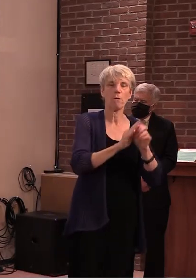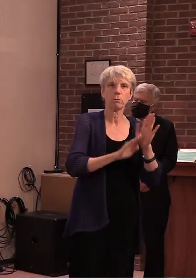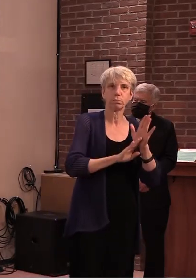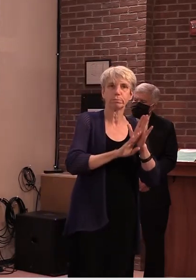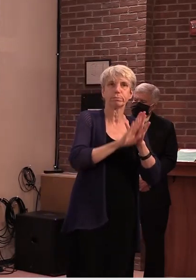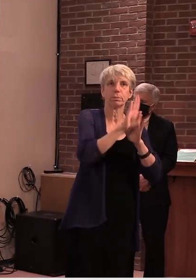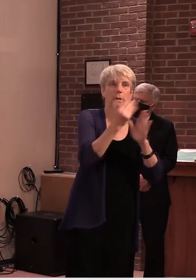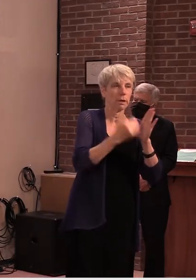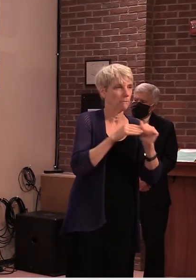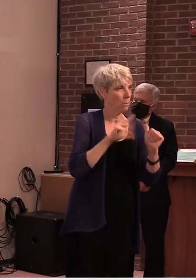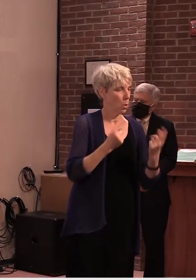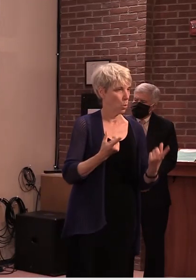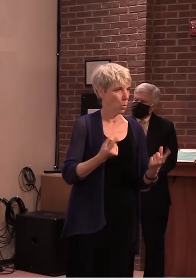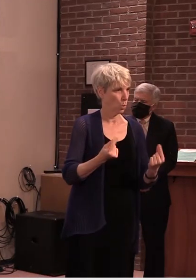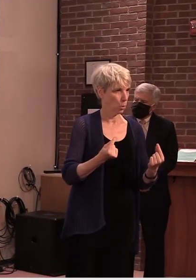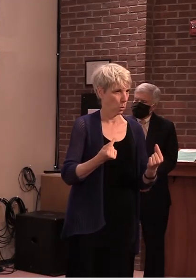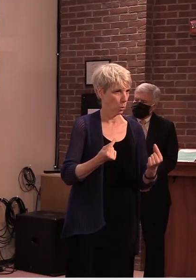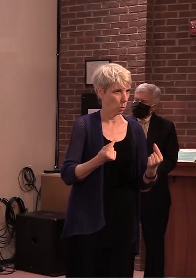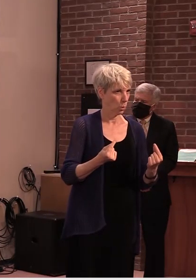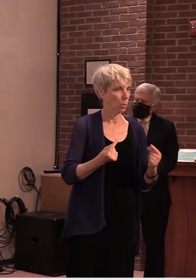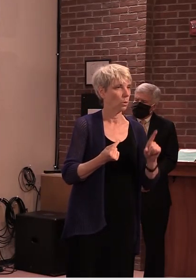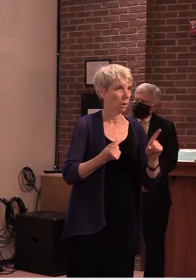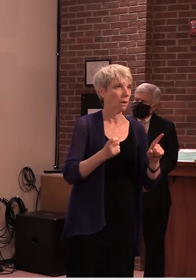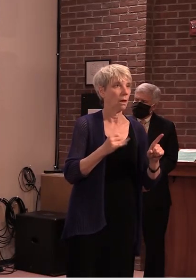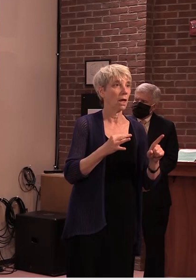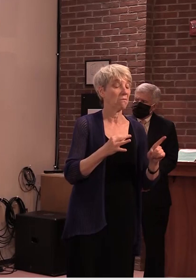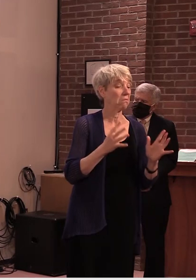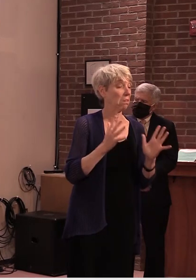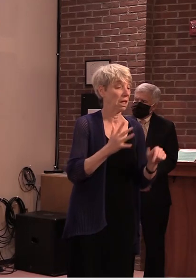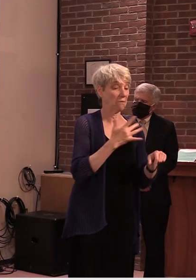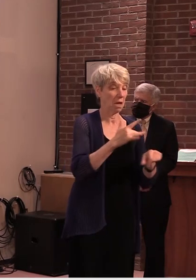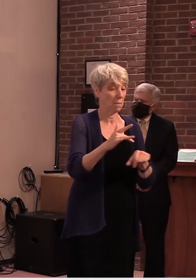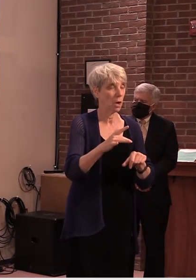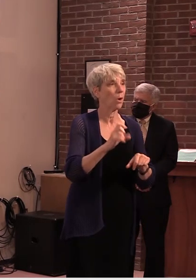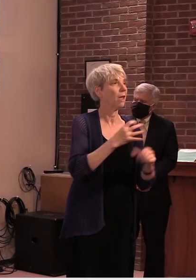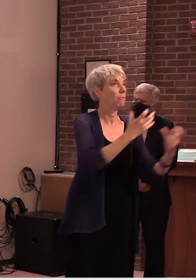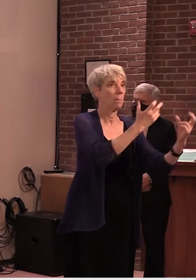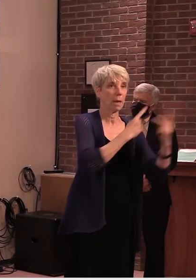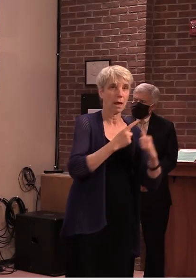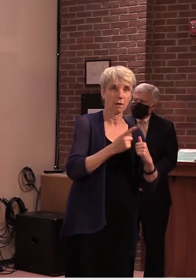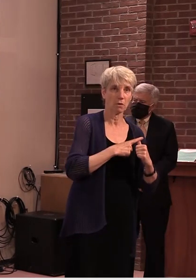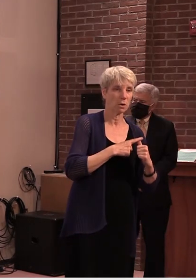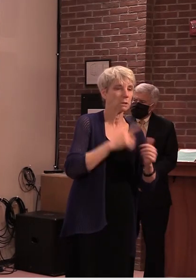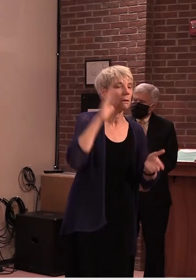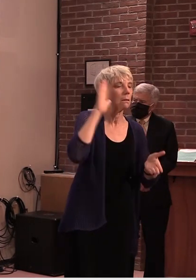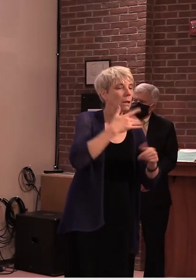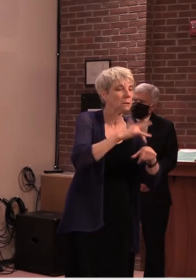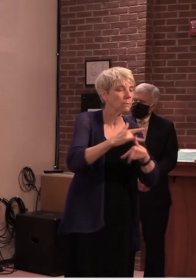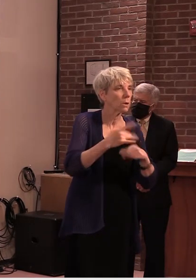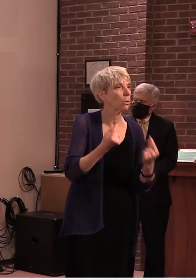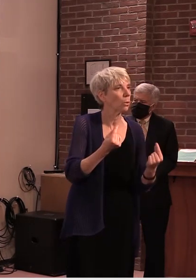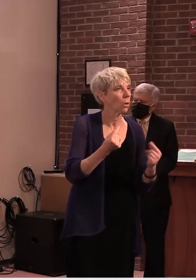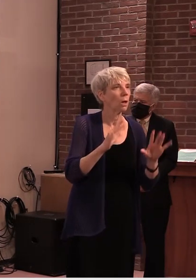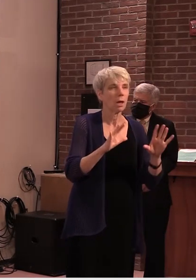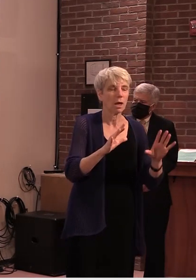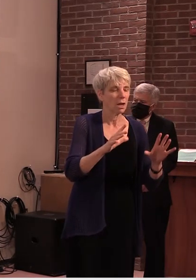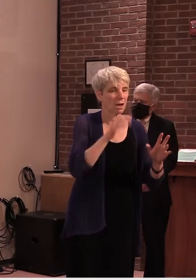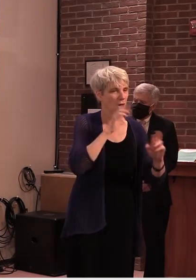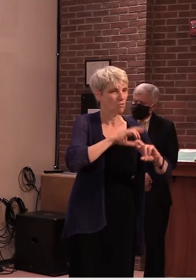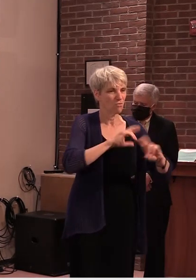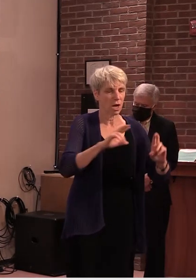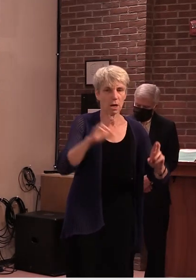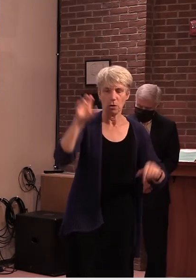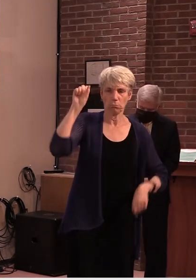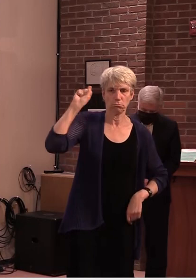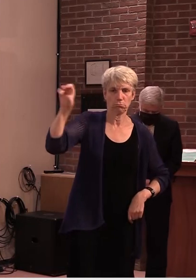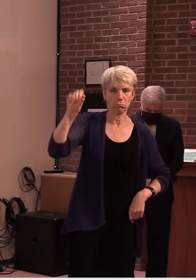hadn't bring folks back what would that look like but we're we're far from having recommendations to the secretary and the governor how